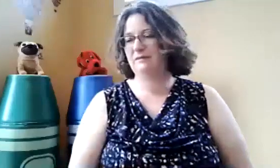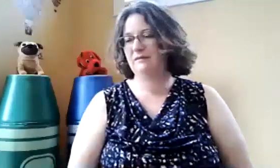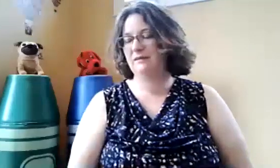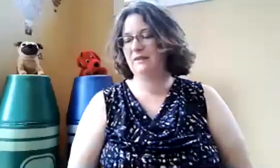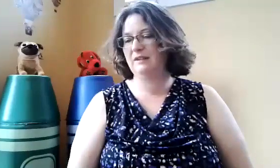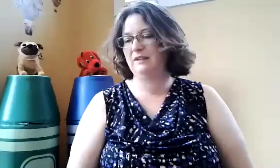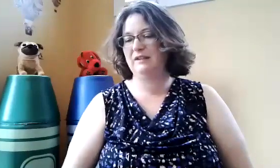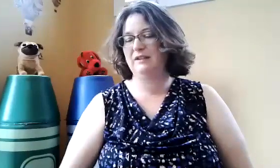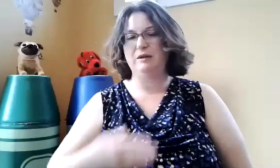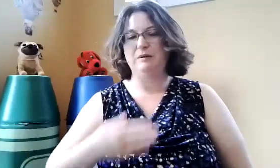Mine.